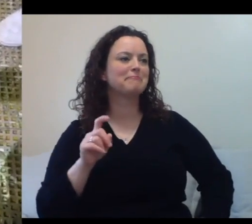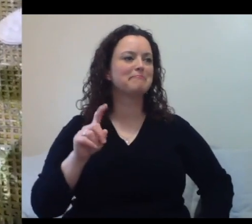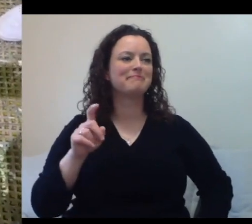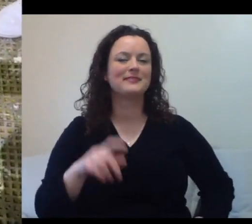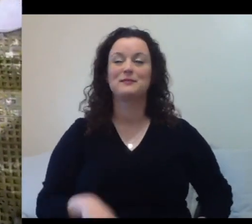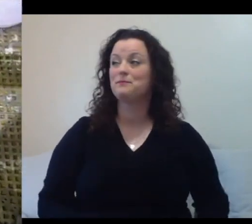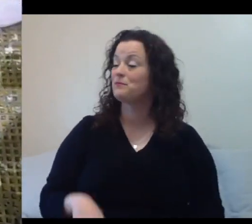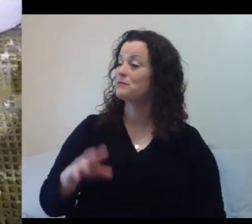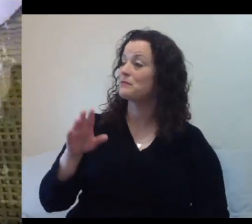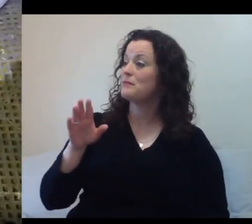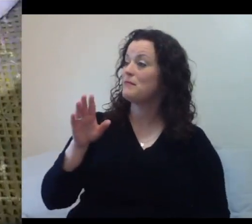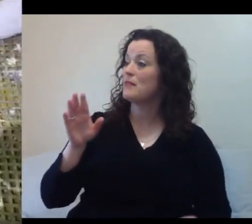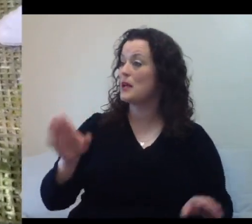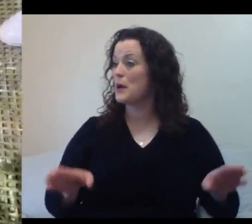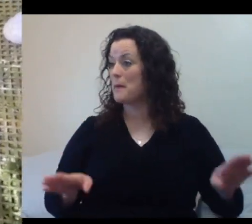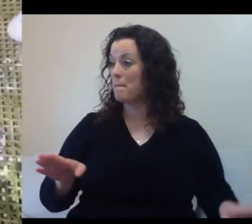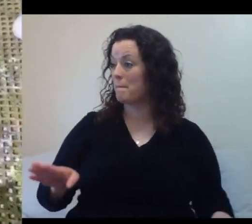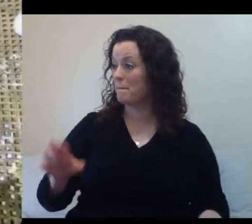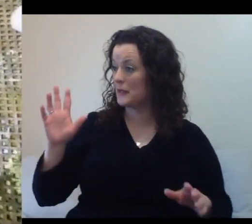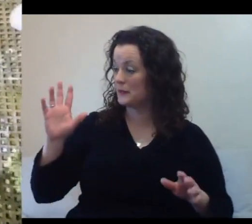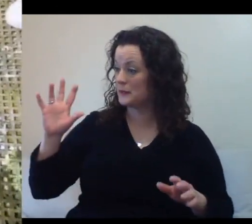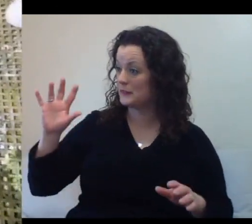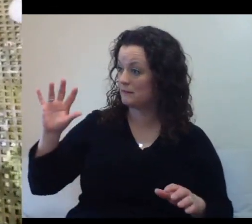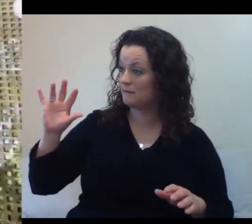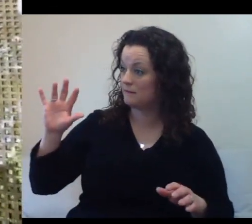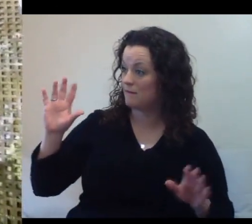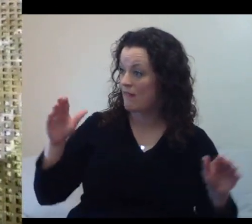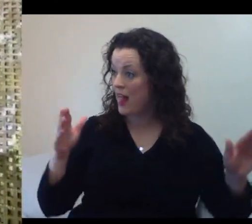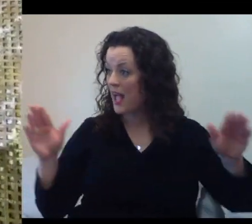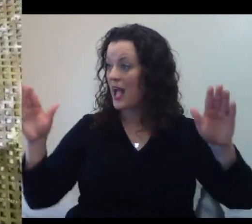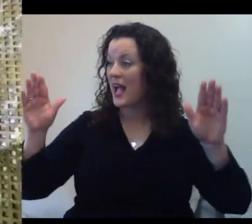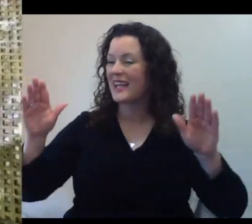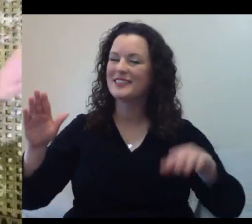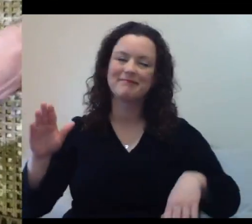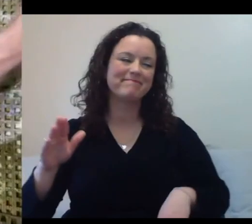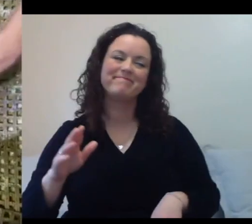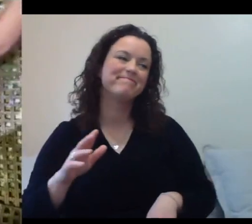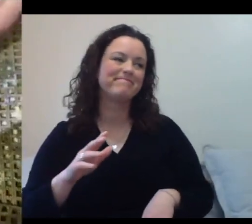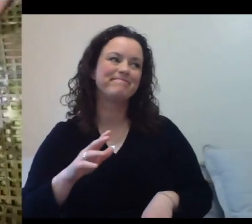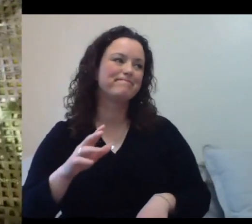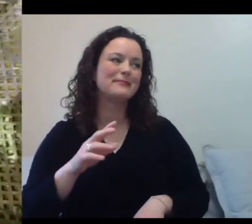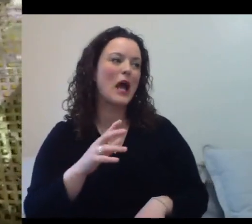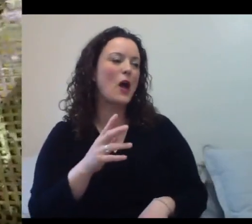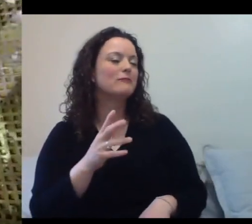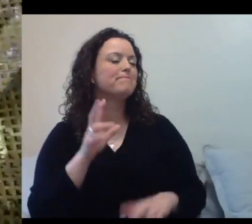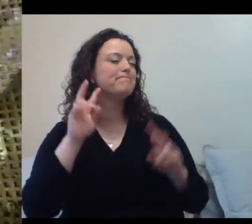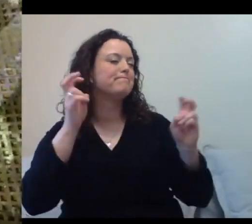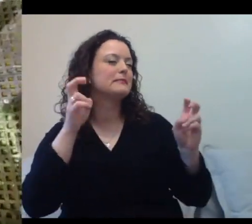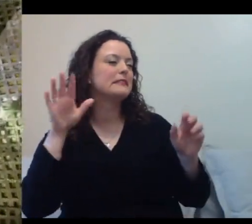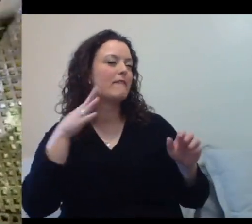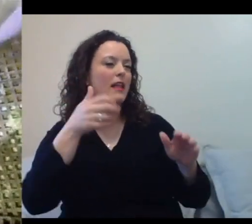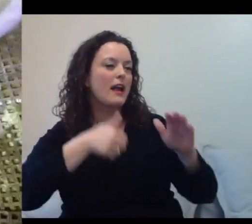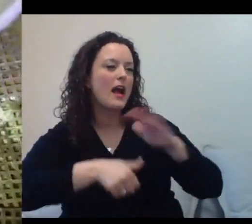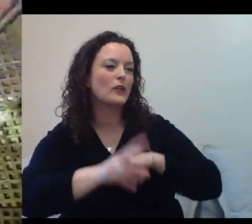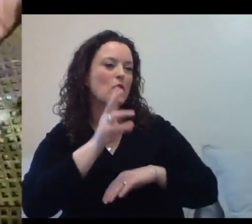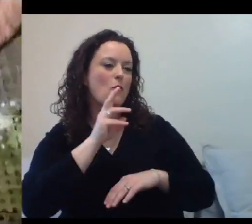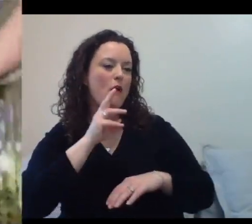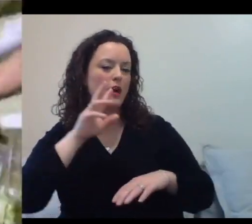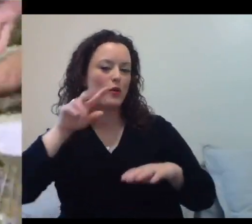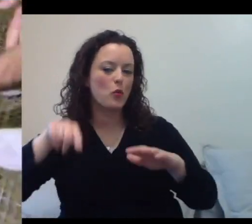do not fly. I like to say they fly underwater. And you see these wings, it's giving you that flyer look. again,